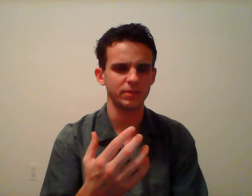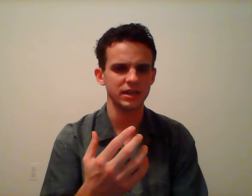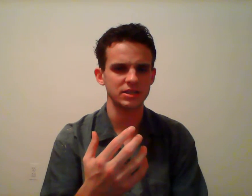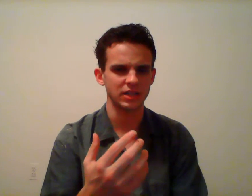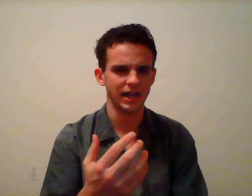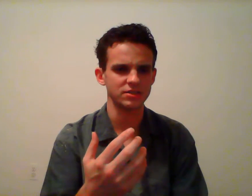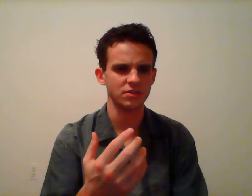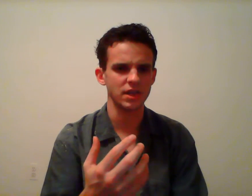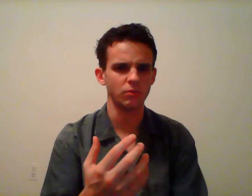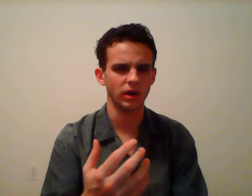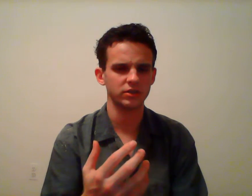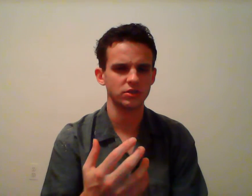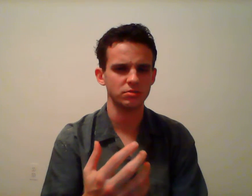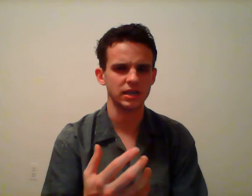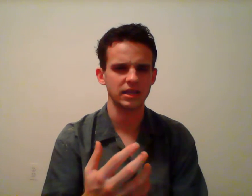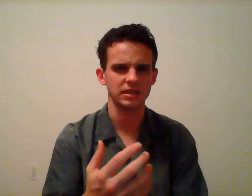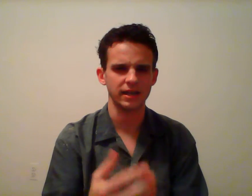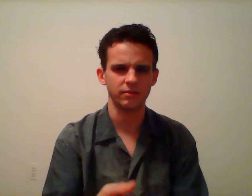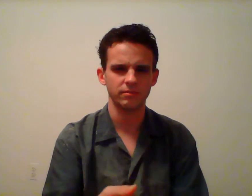company decides they want to take it down.